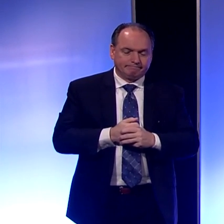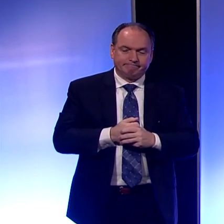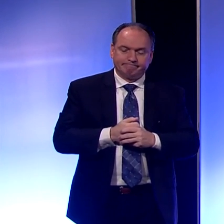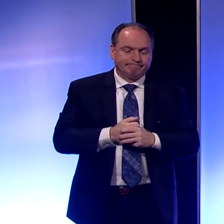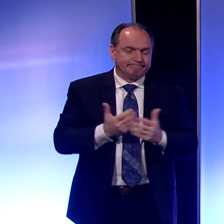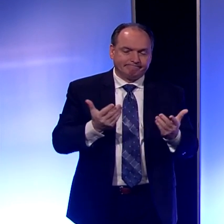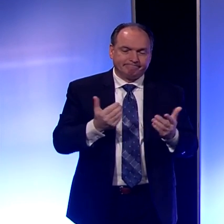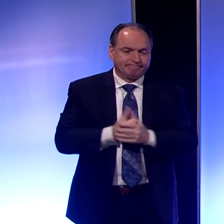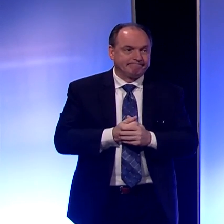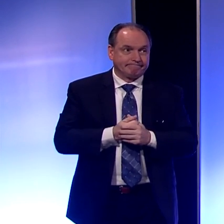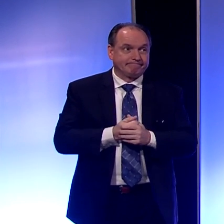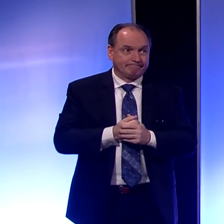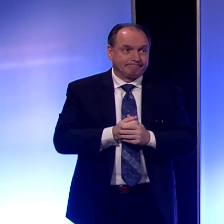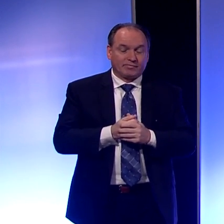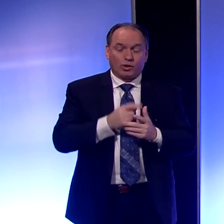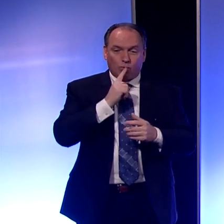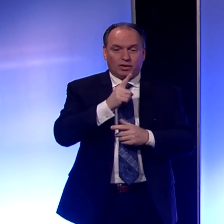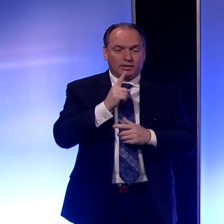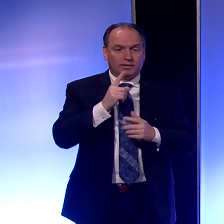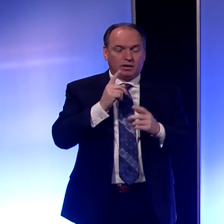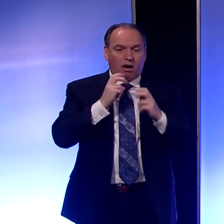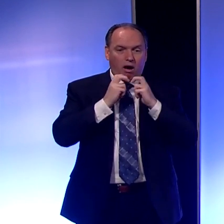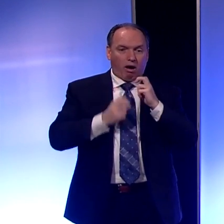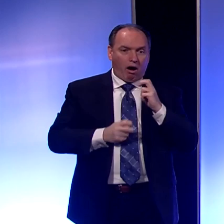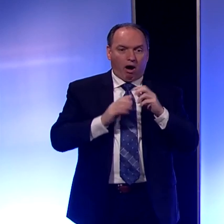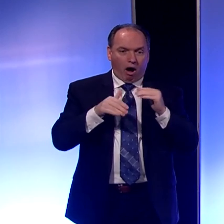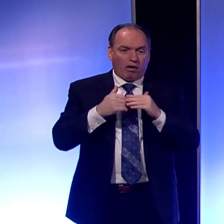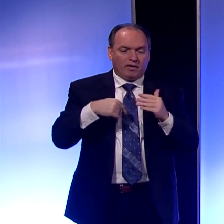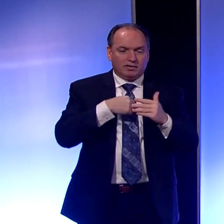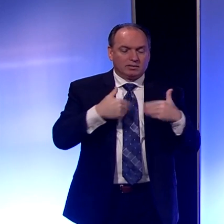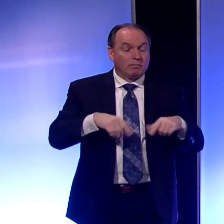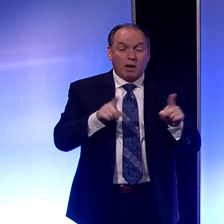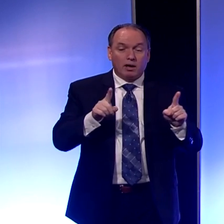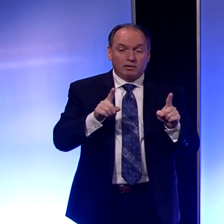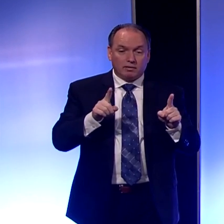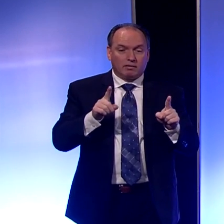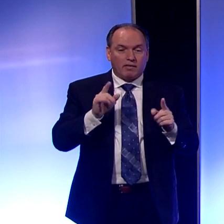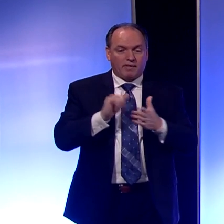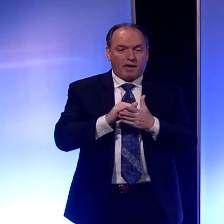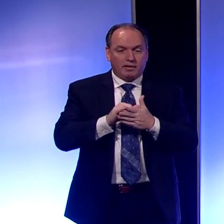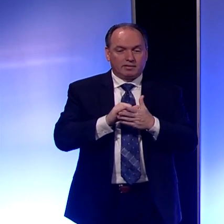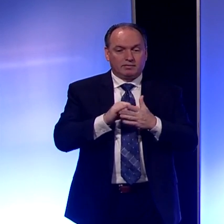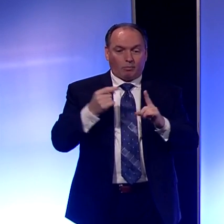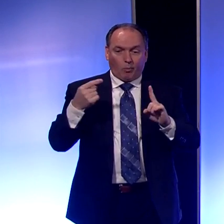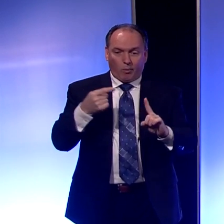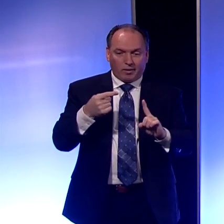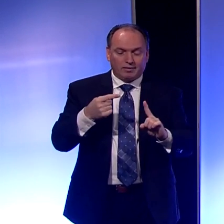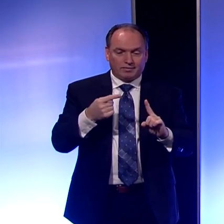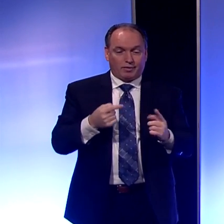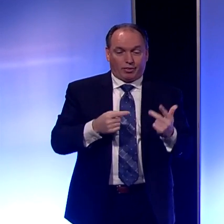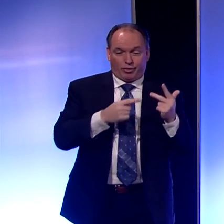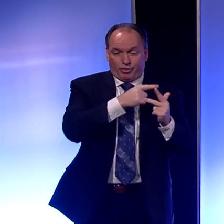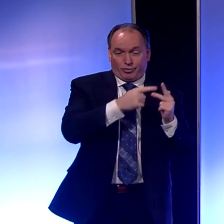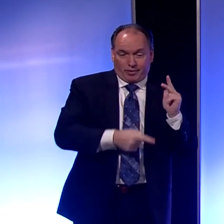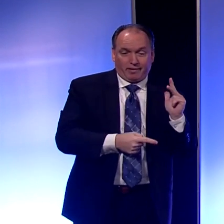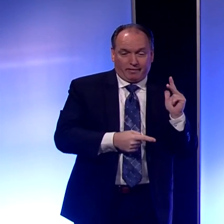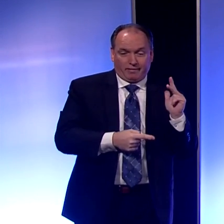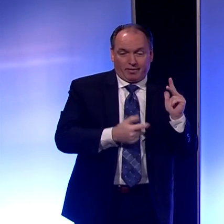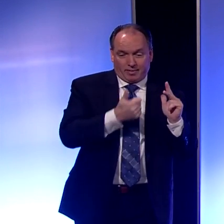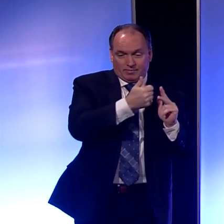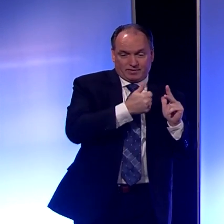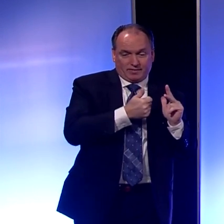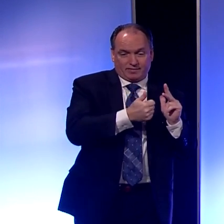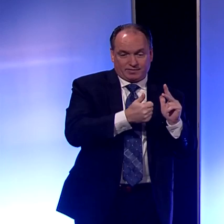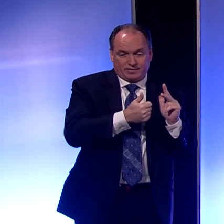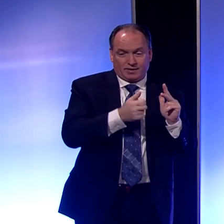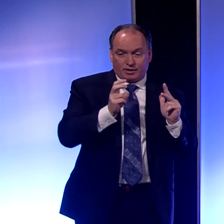That's just been quite surprising to all of us. But with that being said, three of those cases have traveled away.